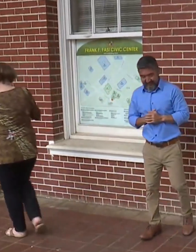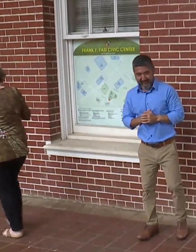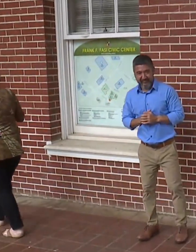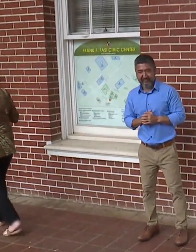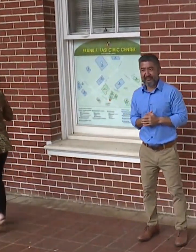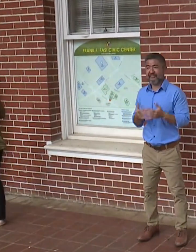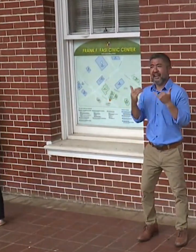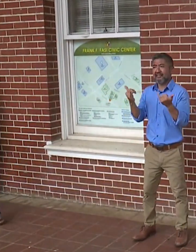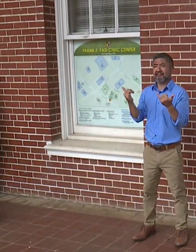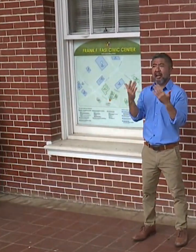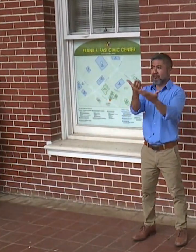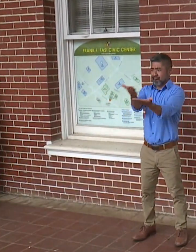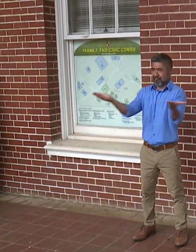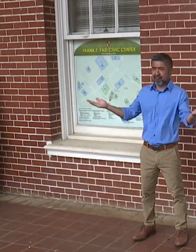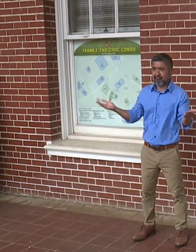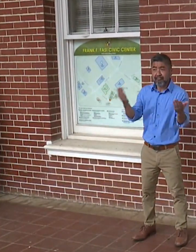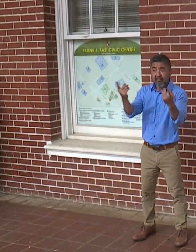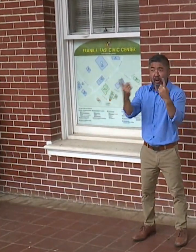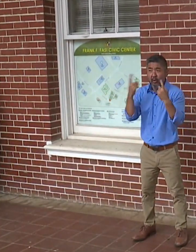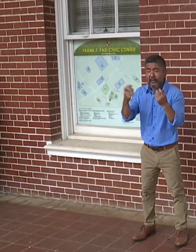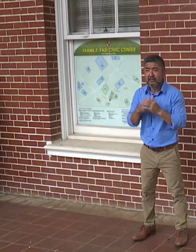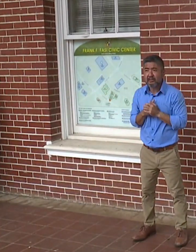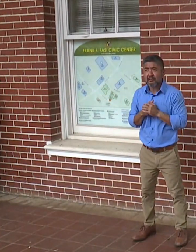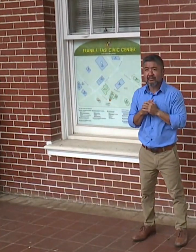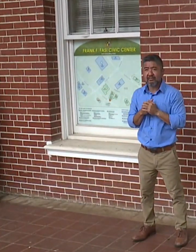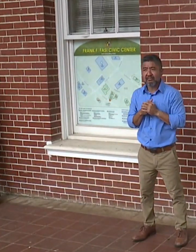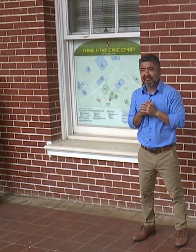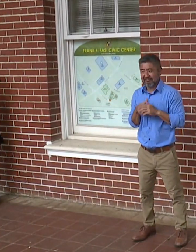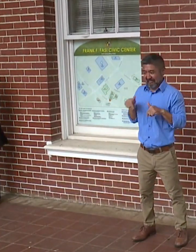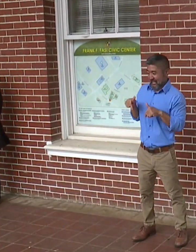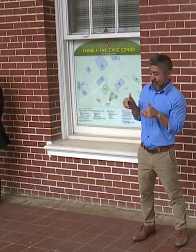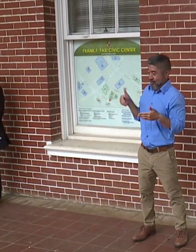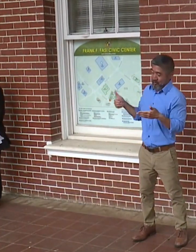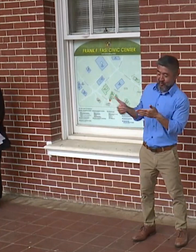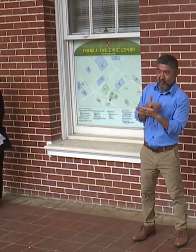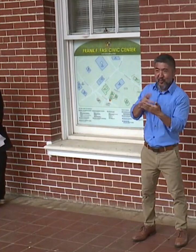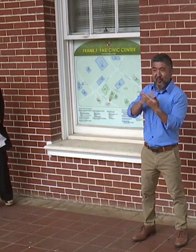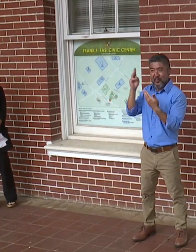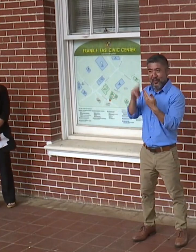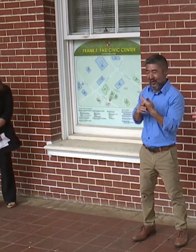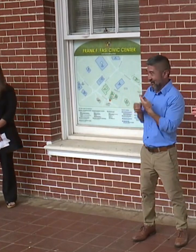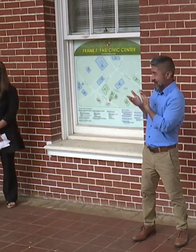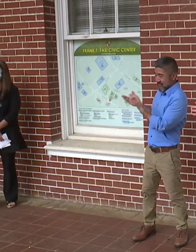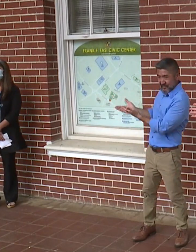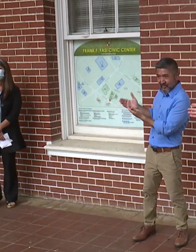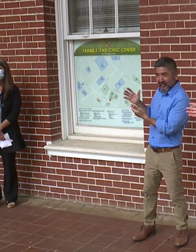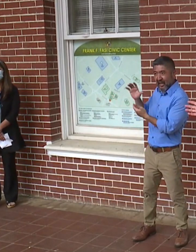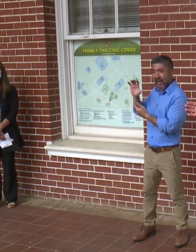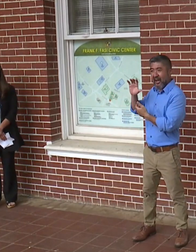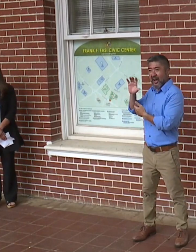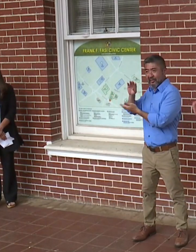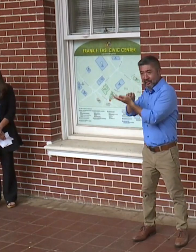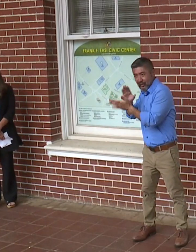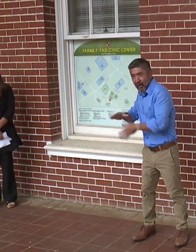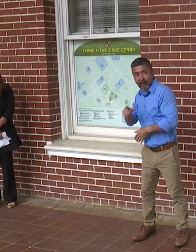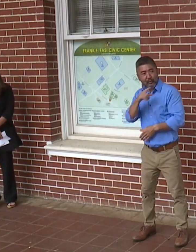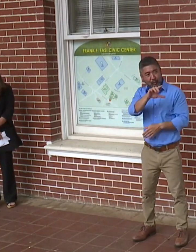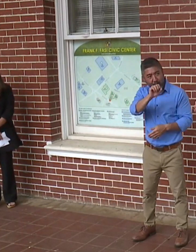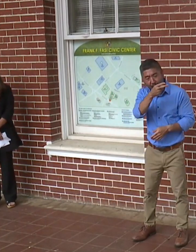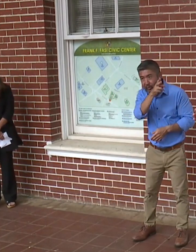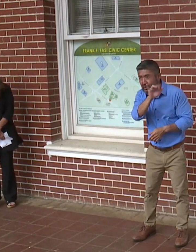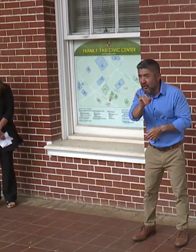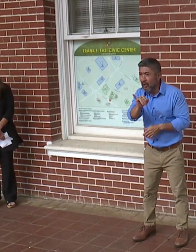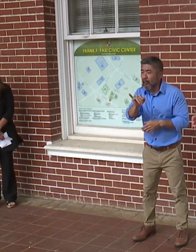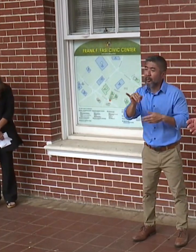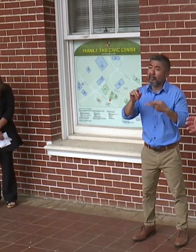Okay. We'll open up to any questions regarding this new program and initiatives for Sherry and the doctor. And then if there's other things you want to